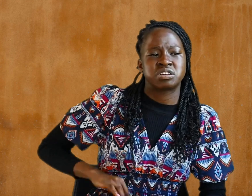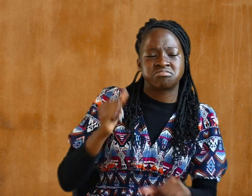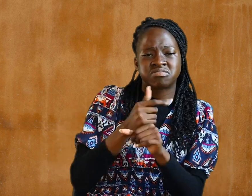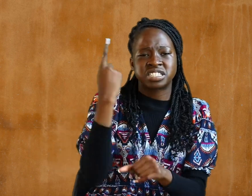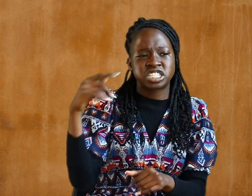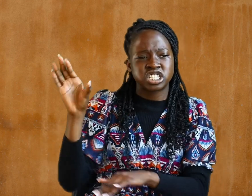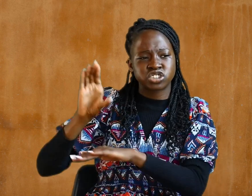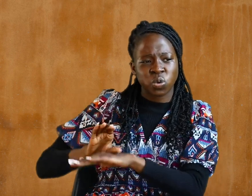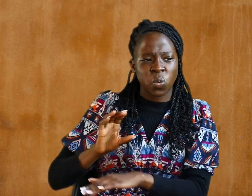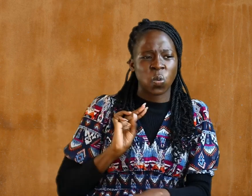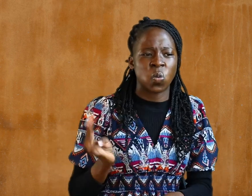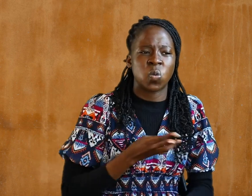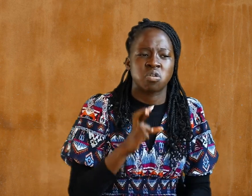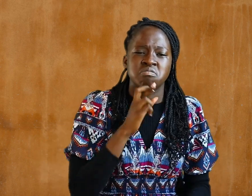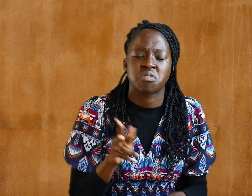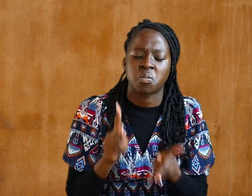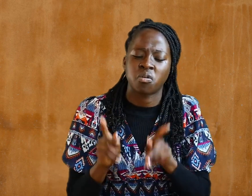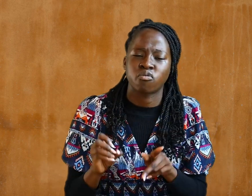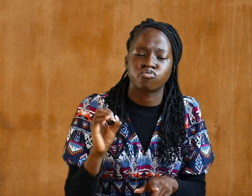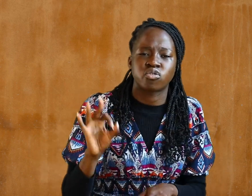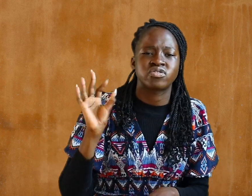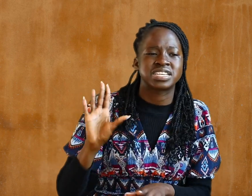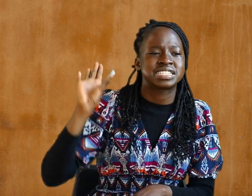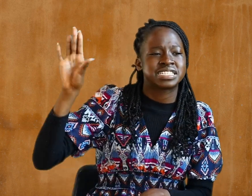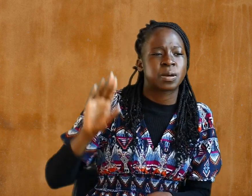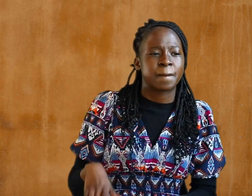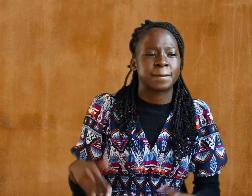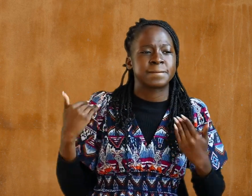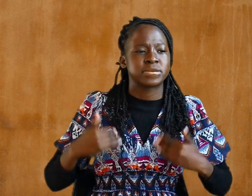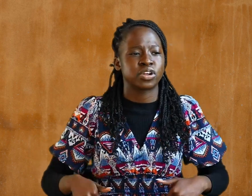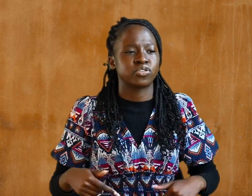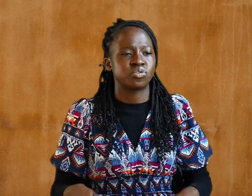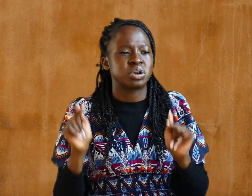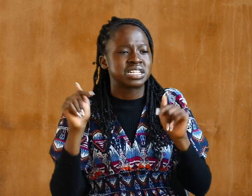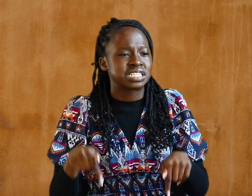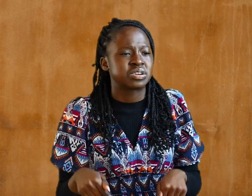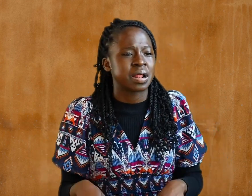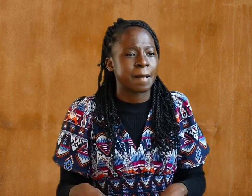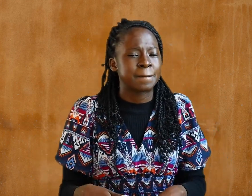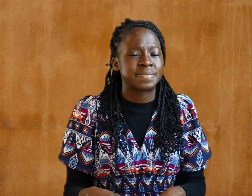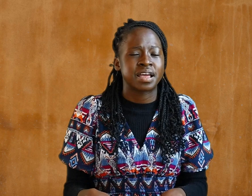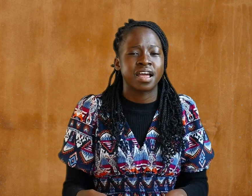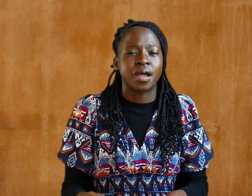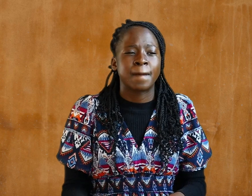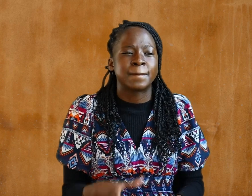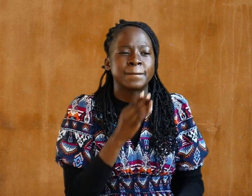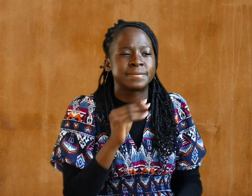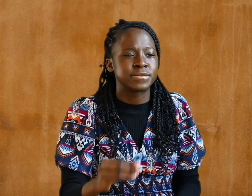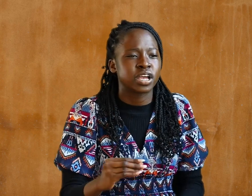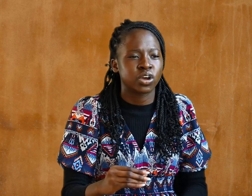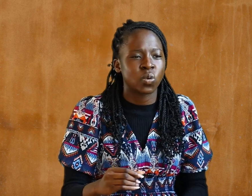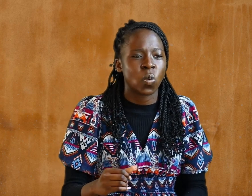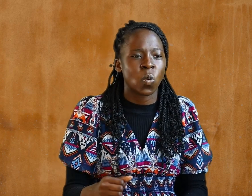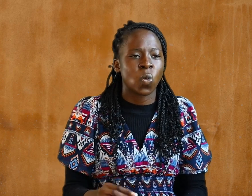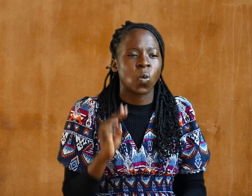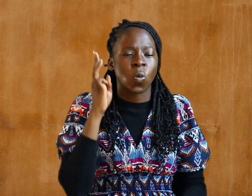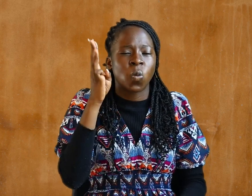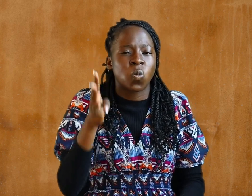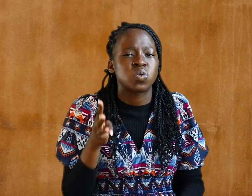For this reason, a man will leave his father and mother and be united to his wife,